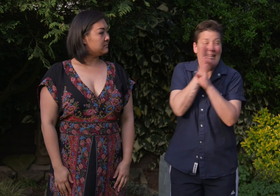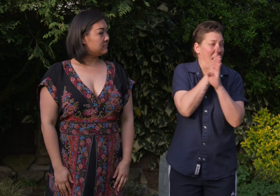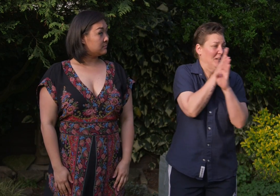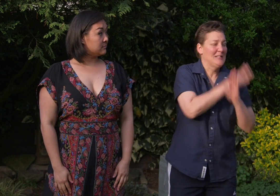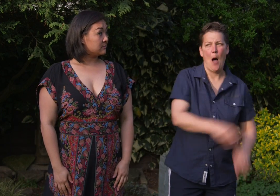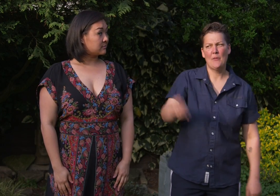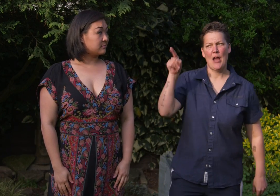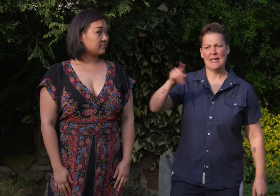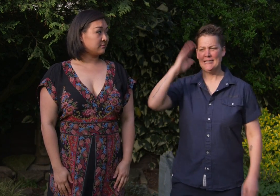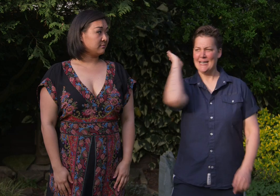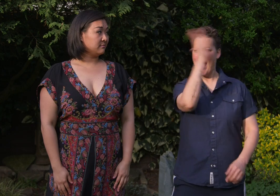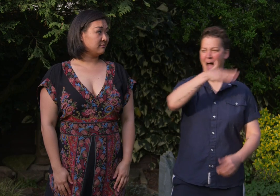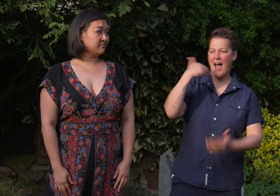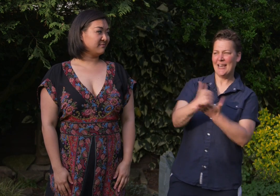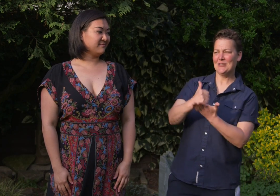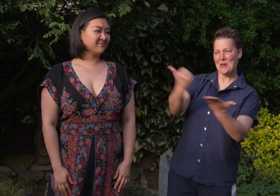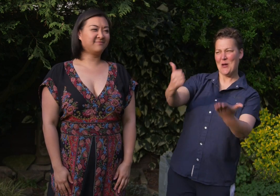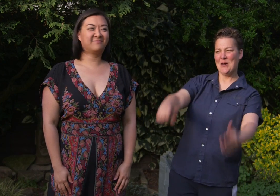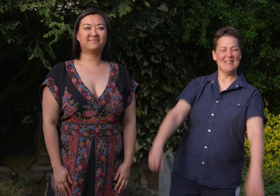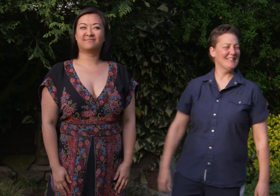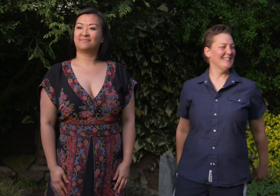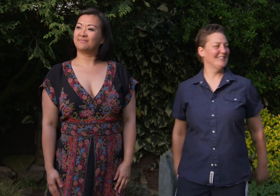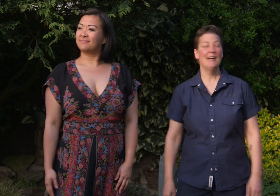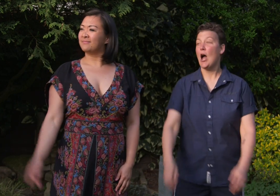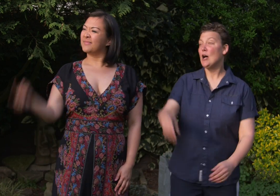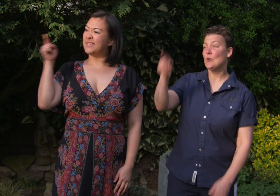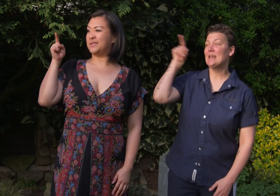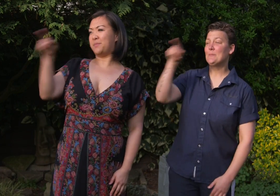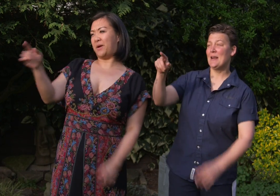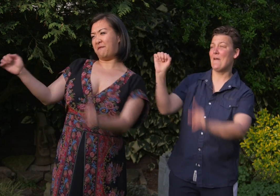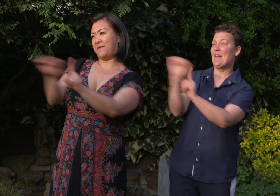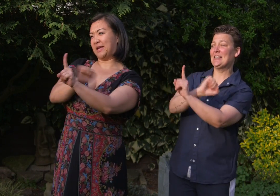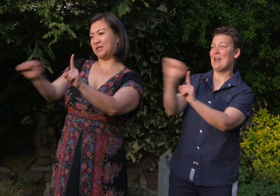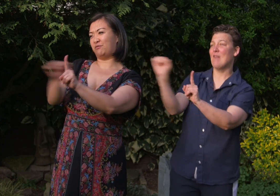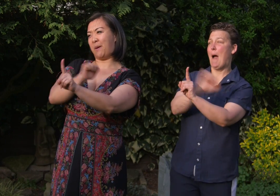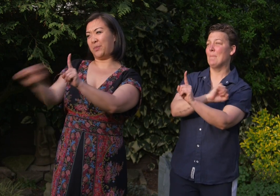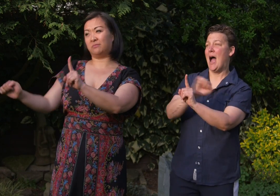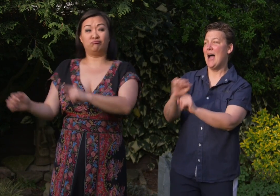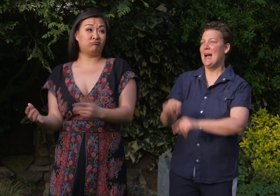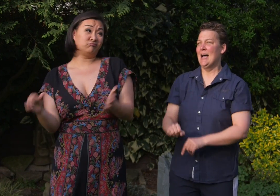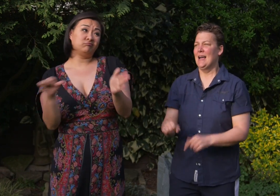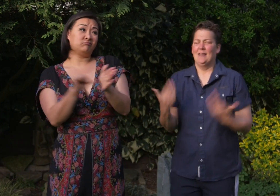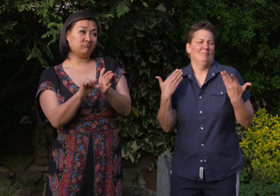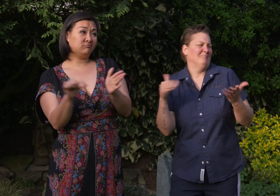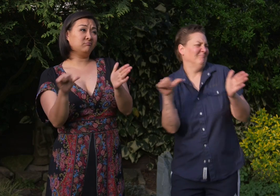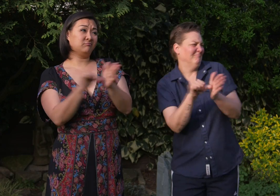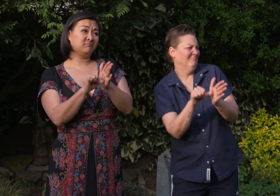covers up that he's the honest goose? He's just a bit of a fixer-upper. He's got a couple of bugs.